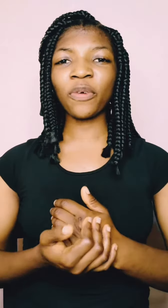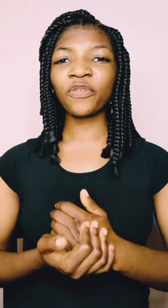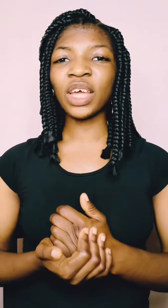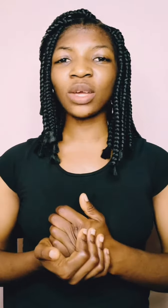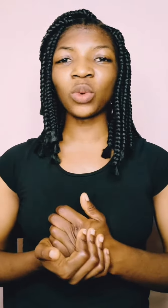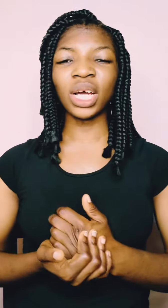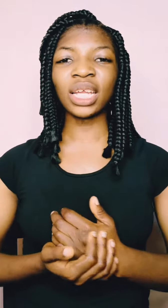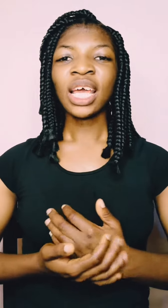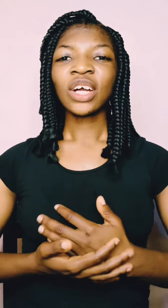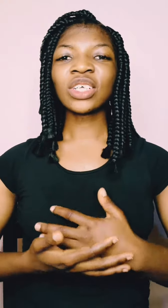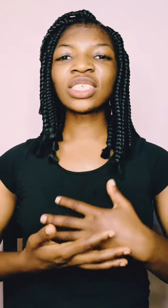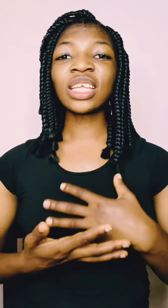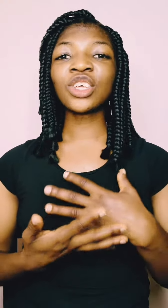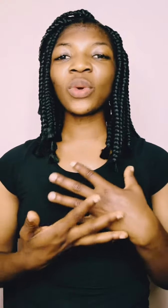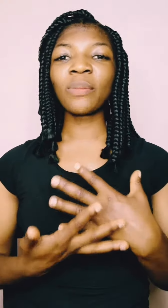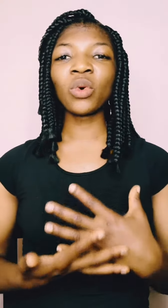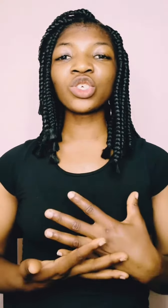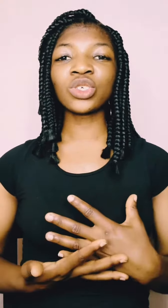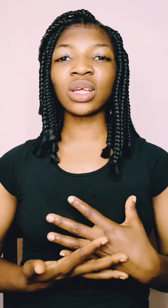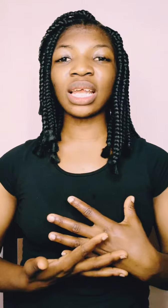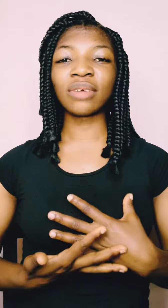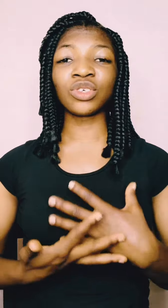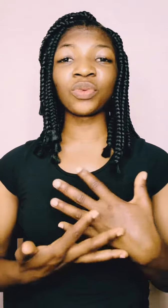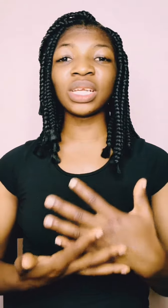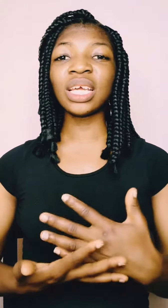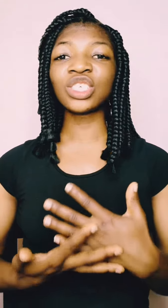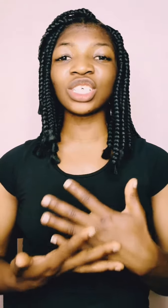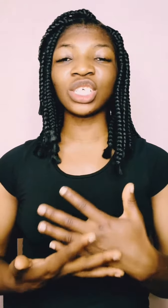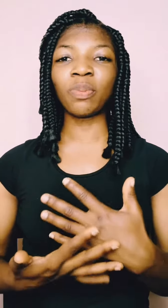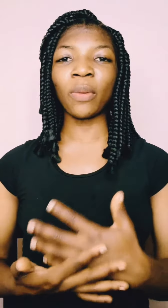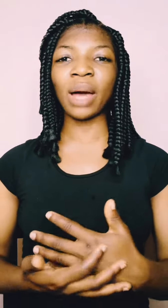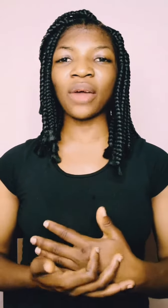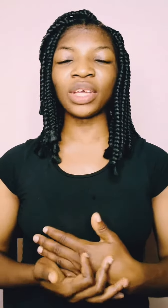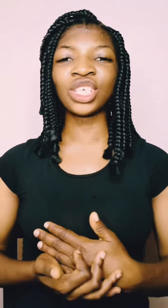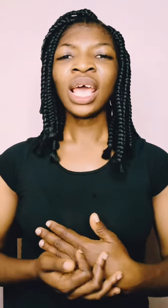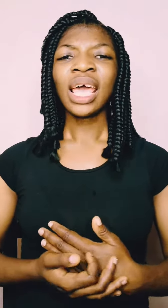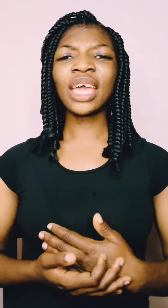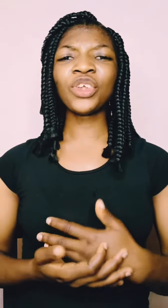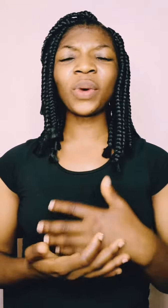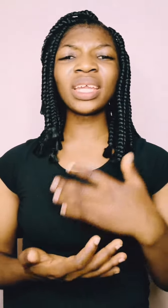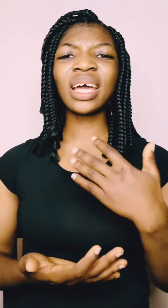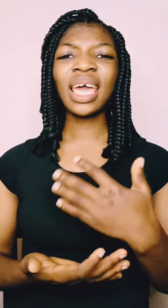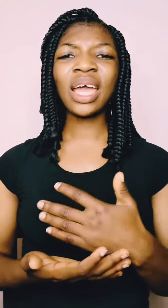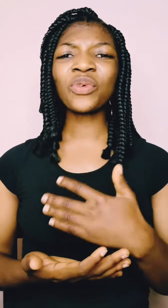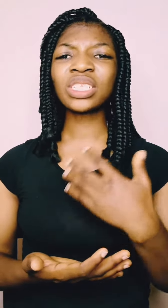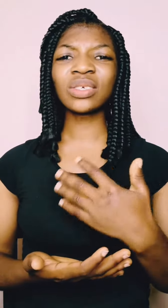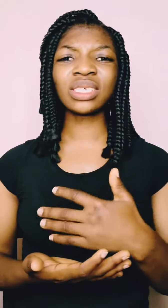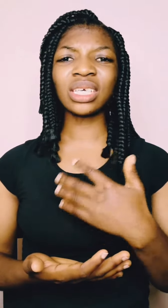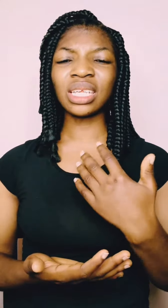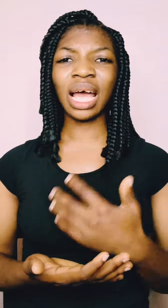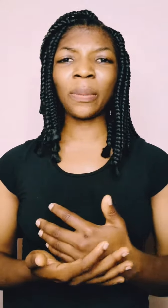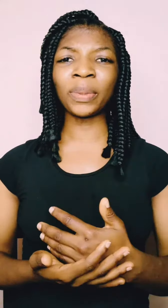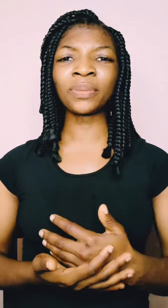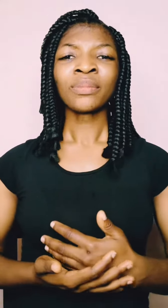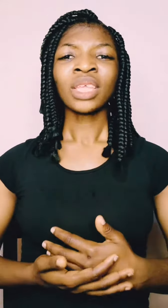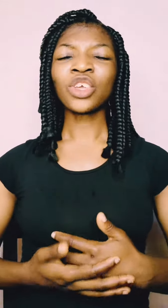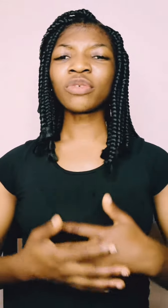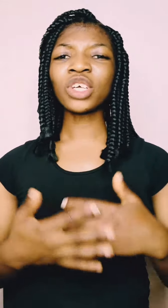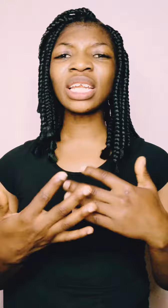prophetic word concerning your emotional lives, your relationship or marriage and you are in a hurry to see it happen. You have done